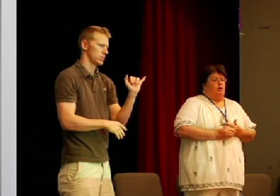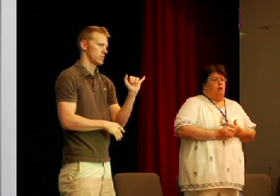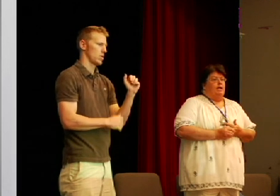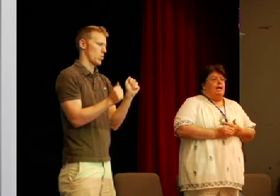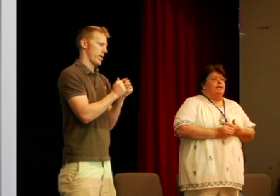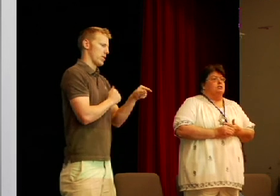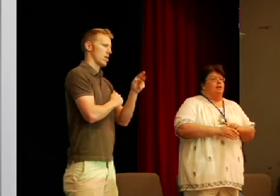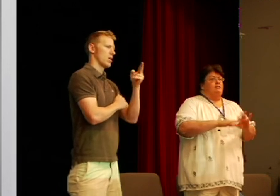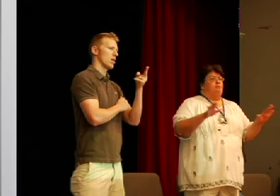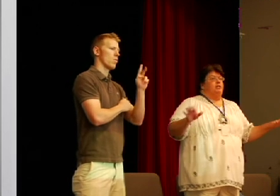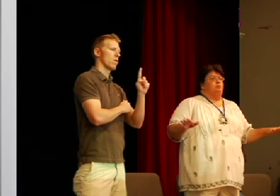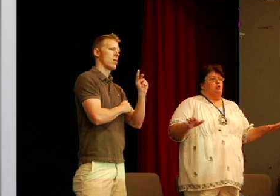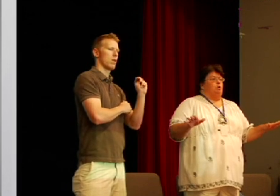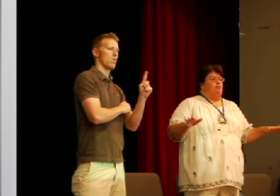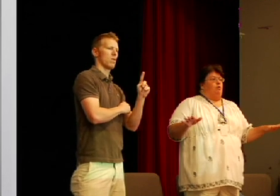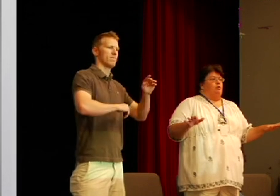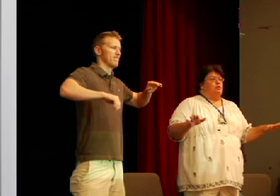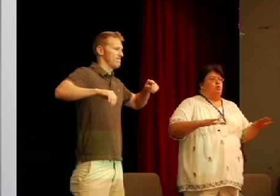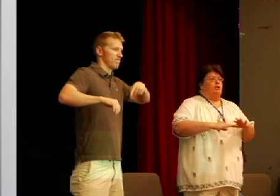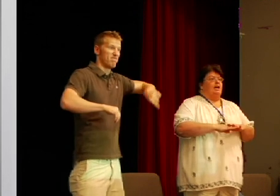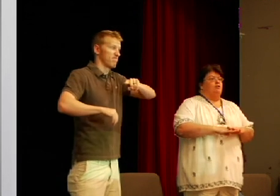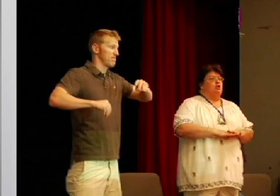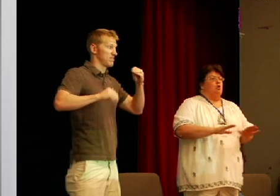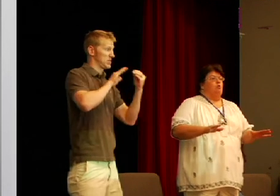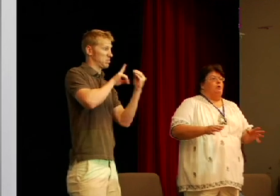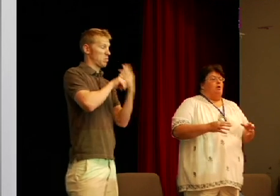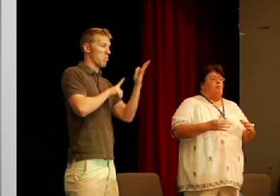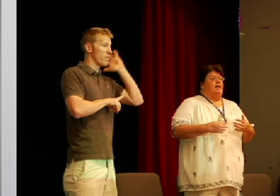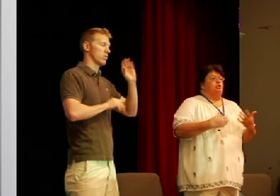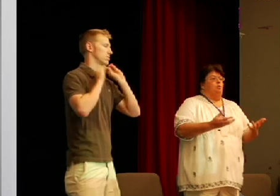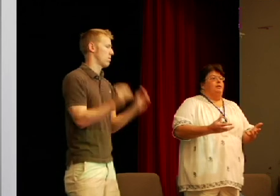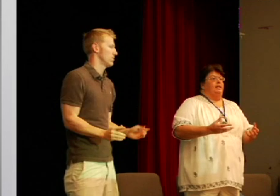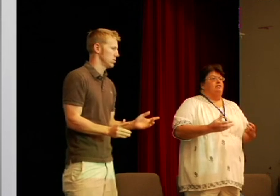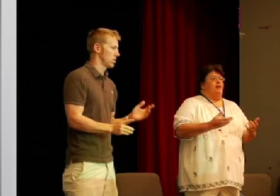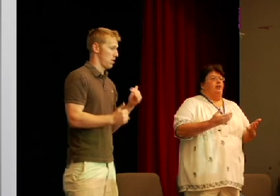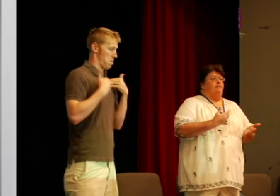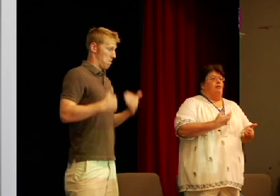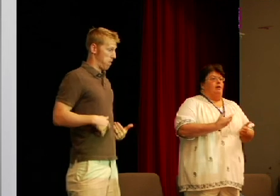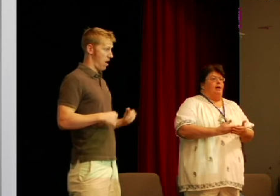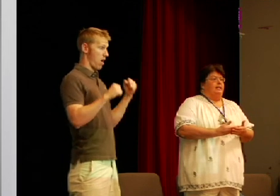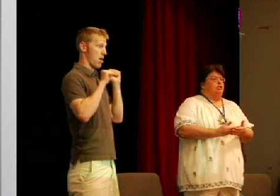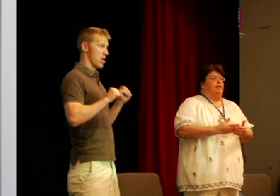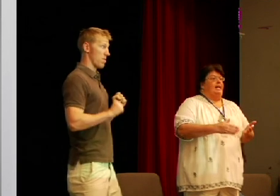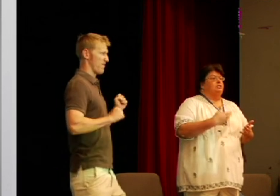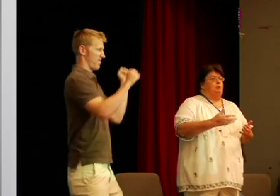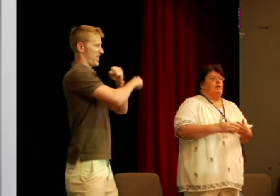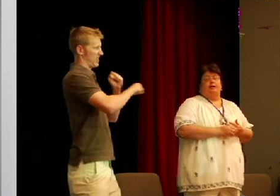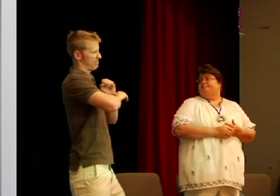h1n1 is none of us have been exposed to it before so we have no our body has no ability to fight it off initially it has to build that up